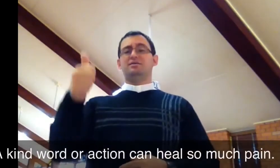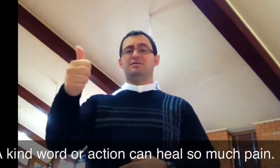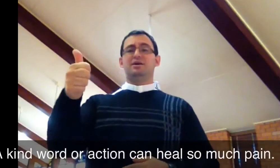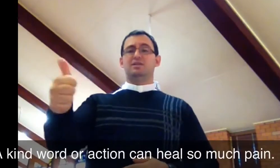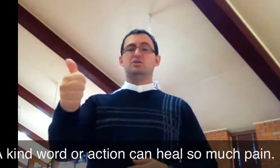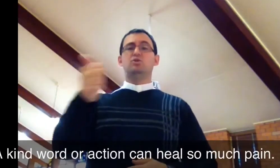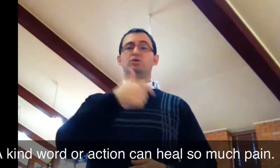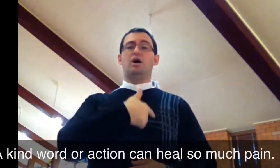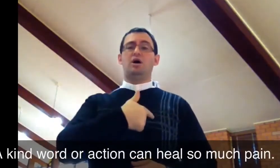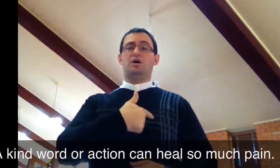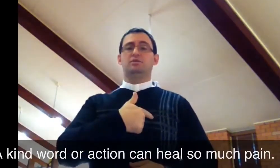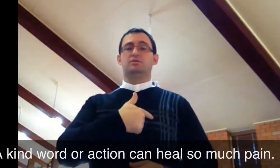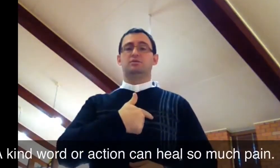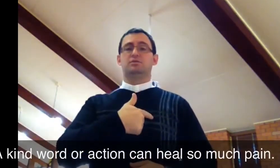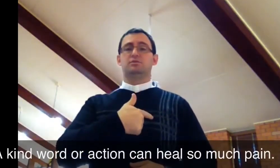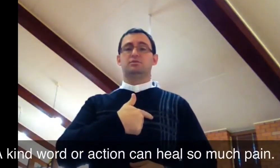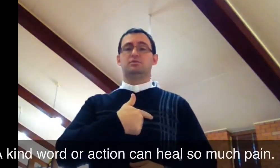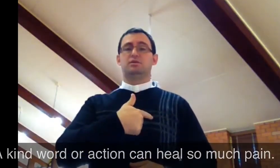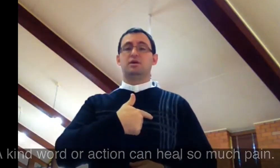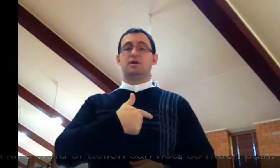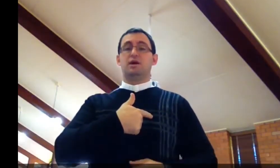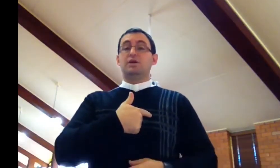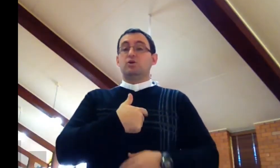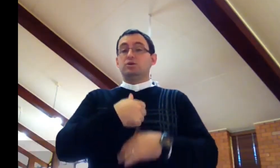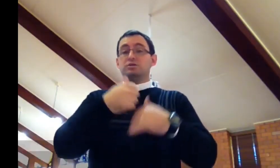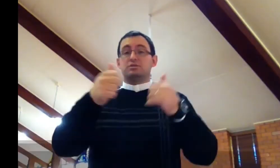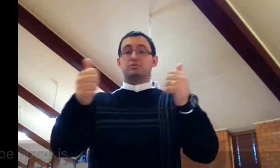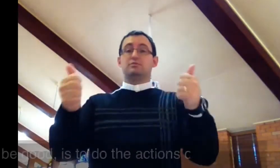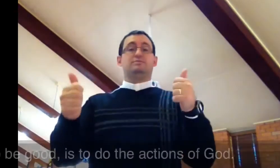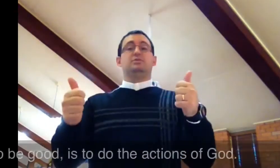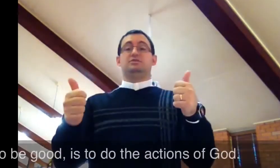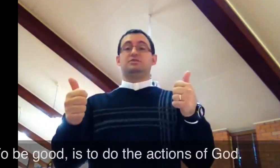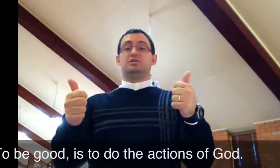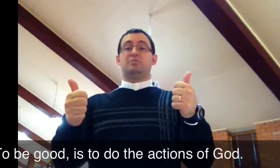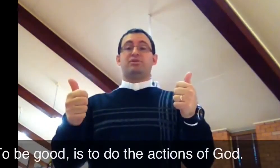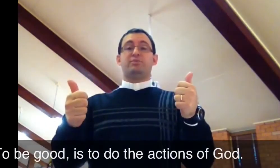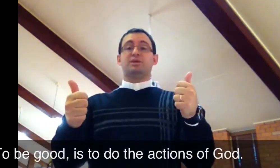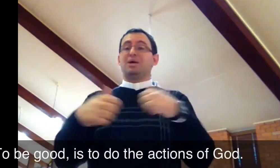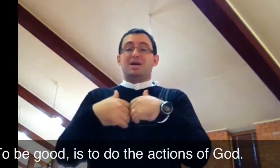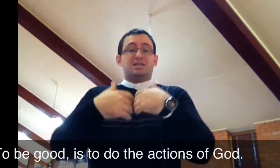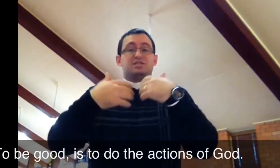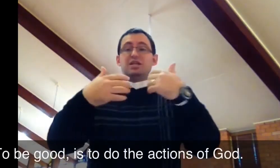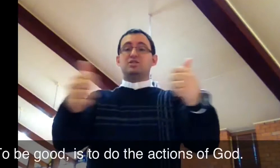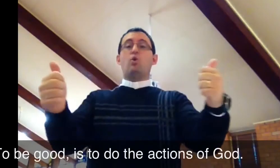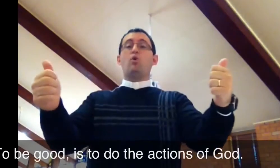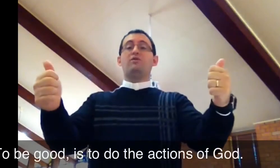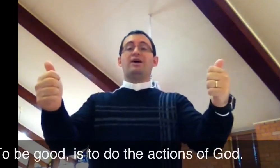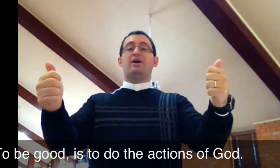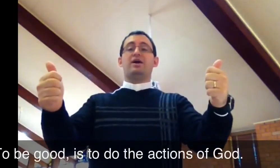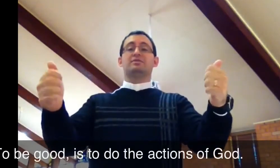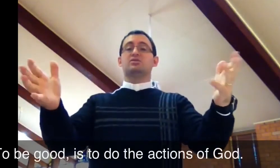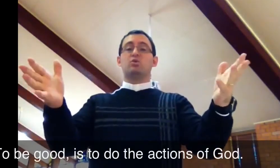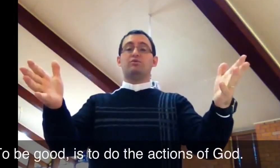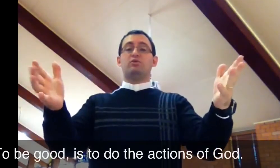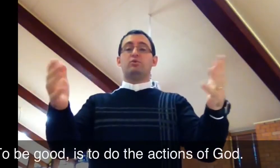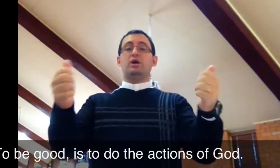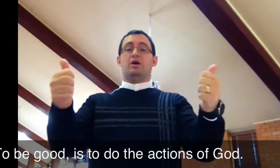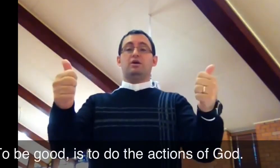has a good heart. And goodness is just a double thumbs up. It's all of our hands. It's all of who we are.